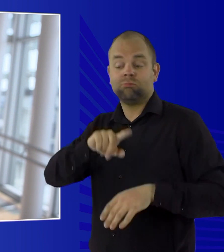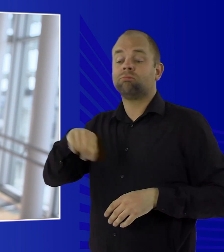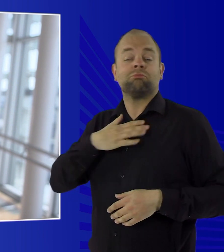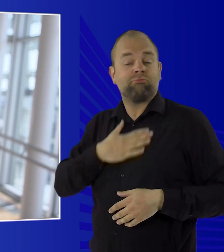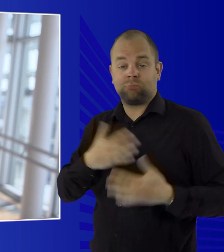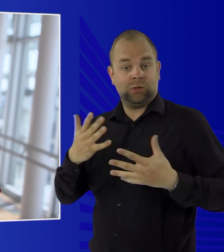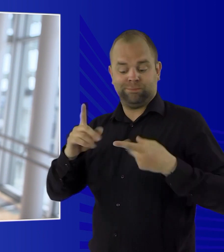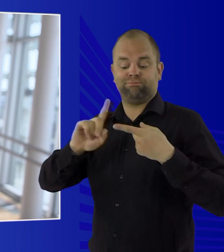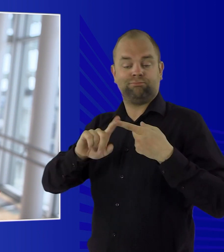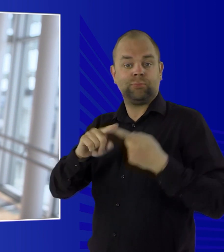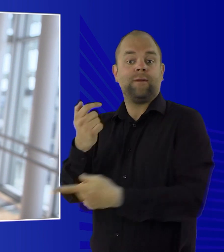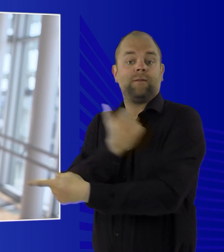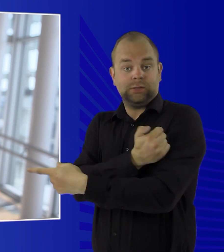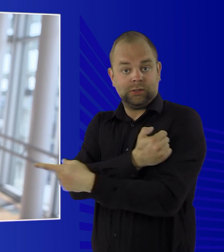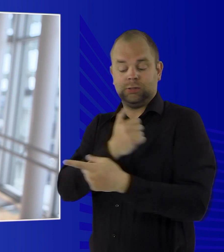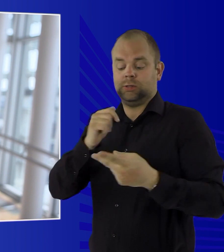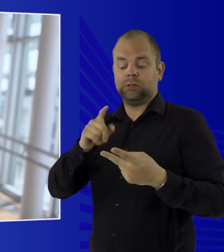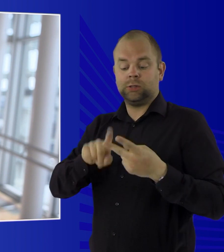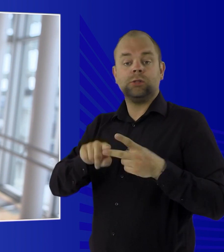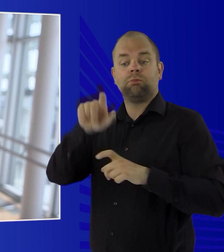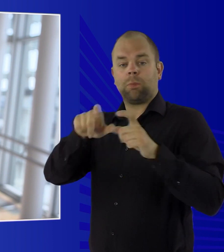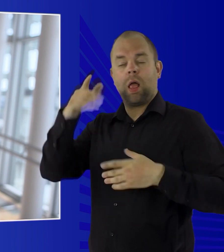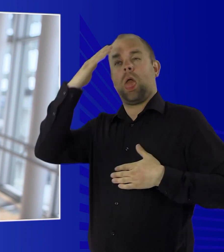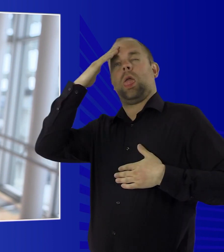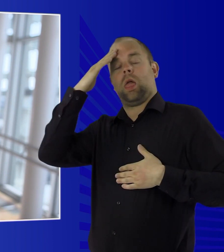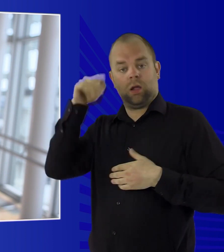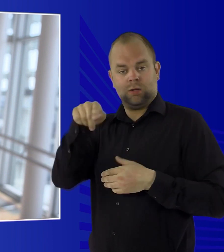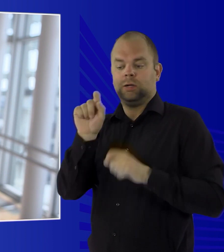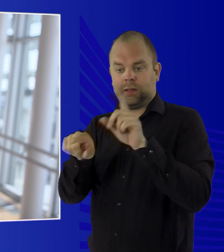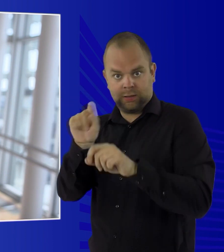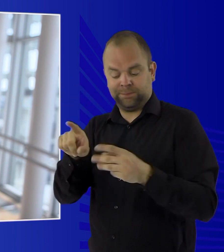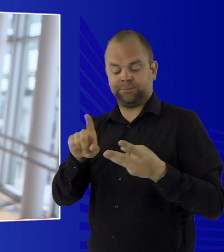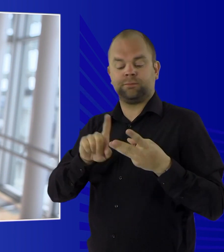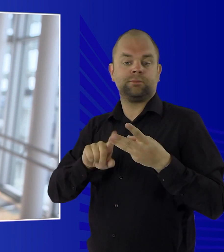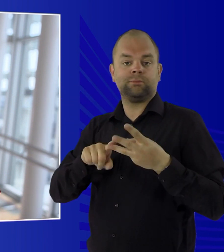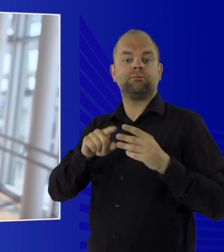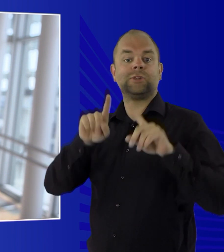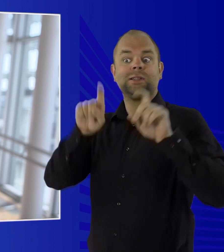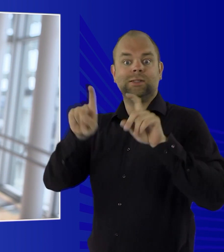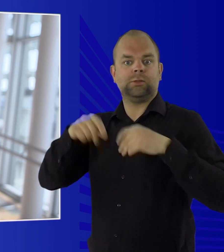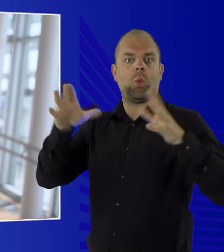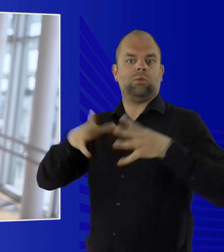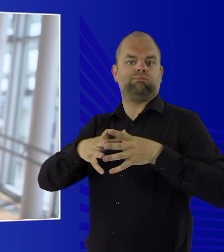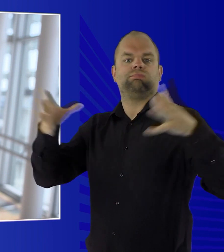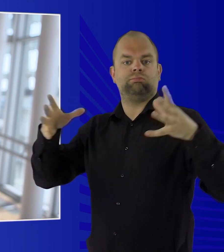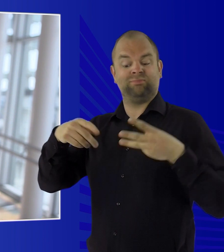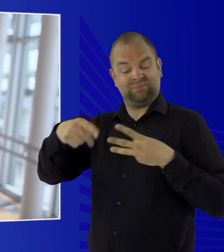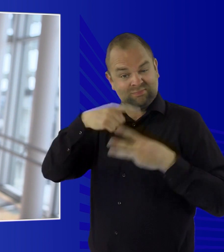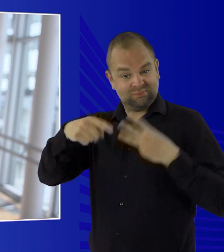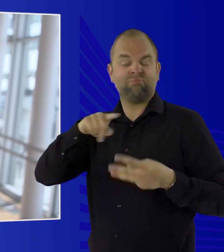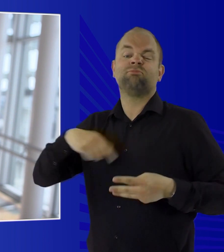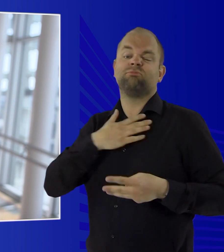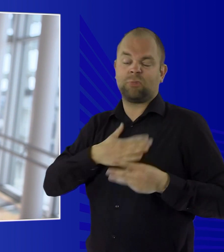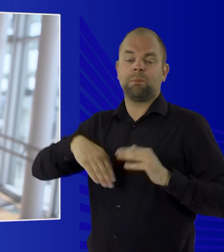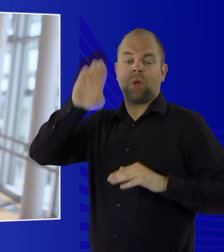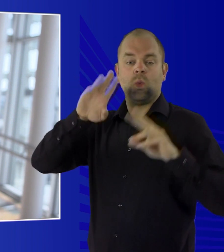better treatment methods and large-scale testing. And for that we need research. Scientists around the world have